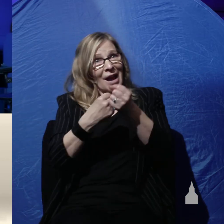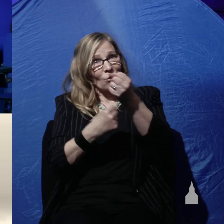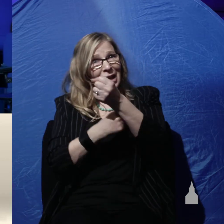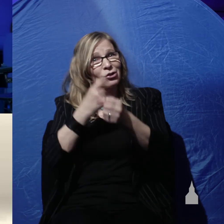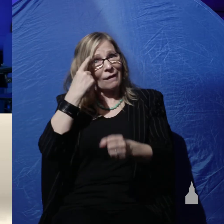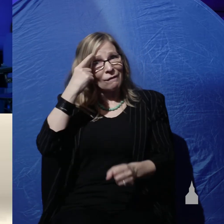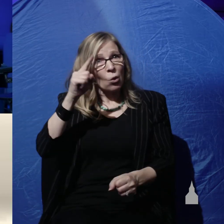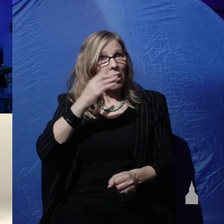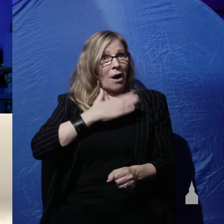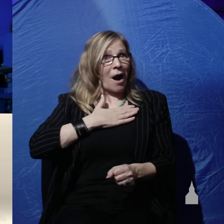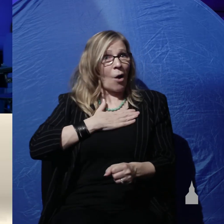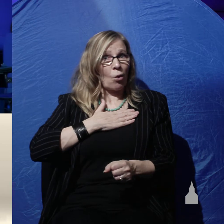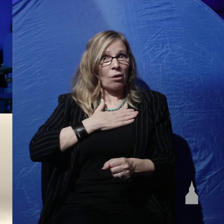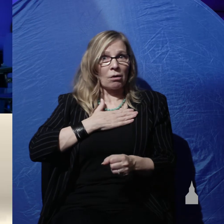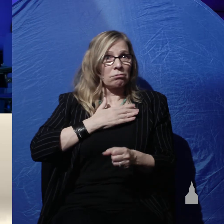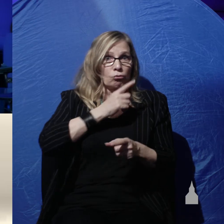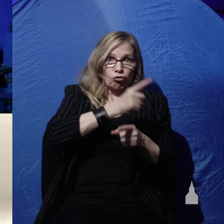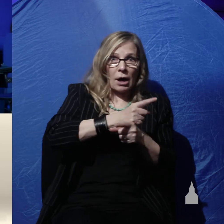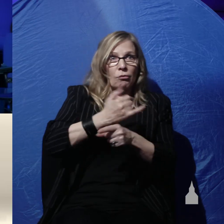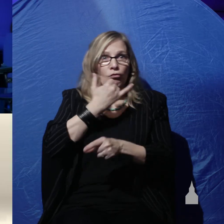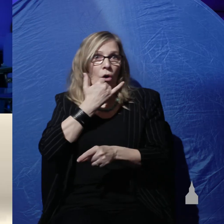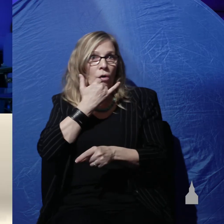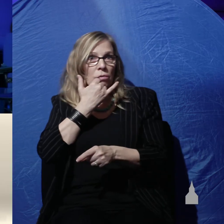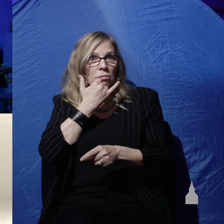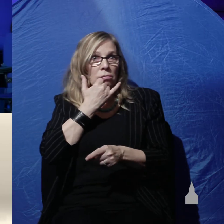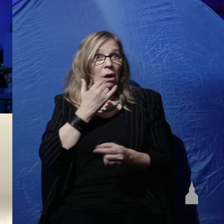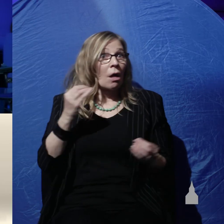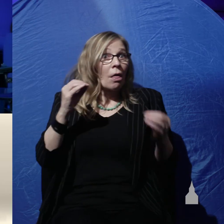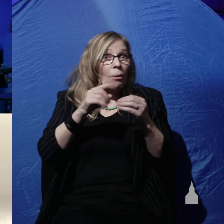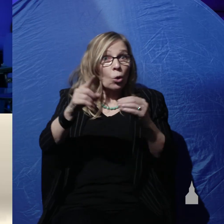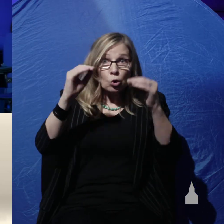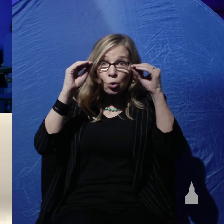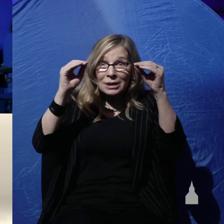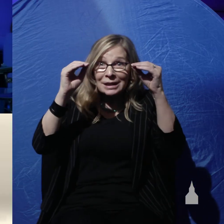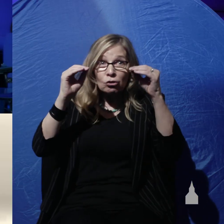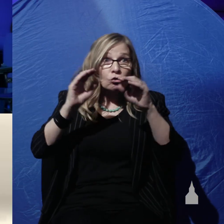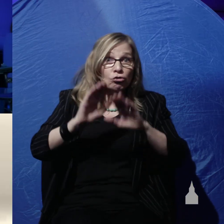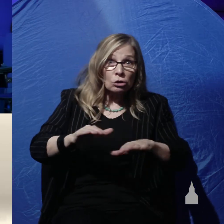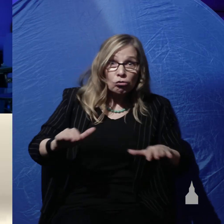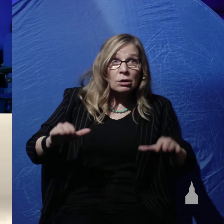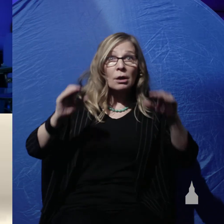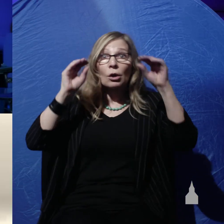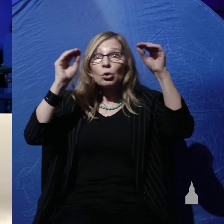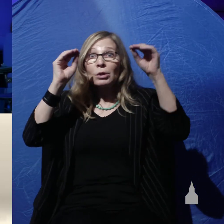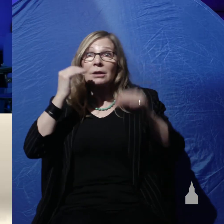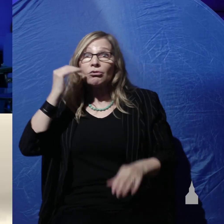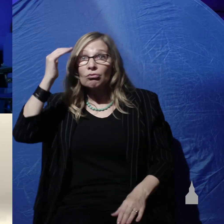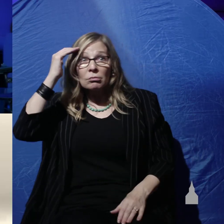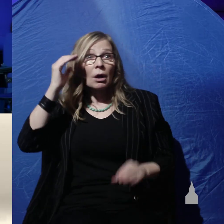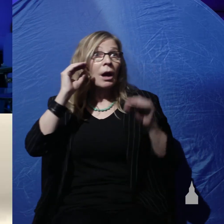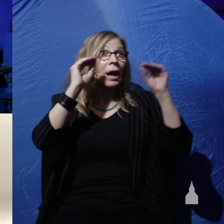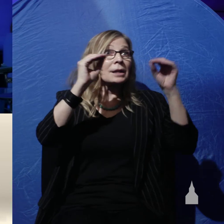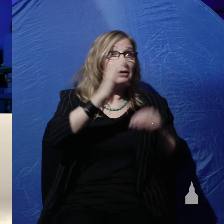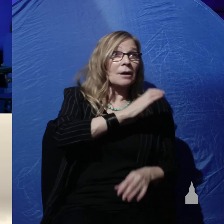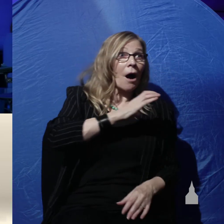and the more you teach children and adults and congressmen and presidents